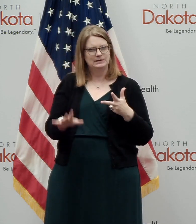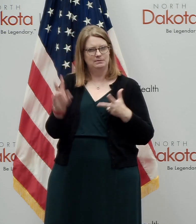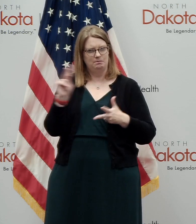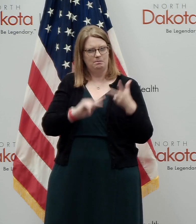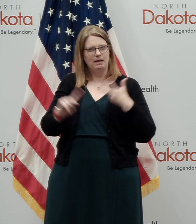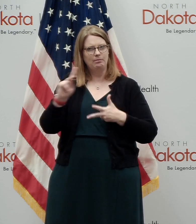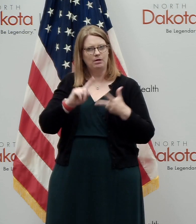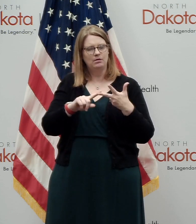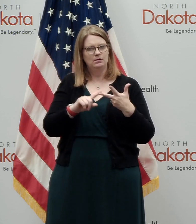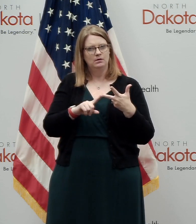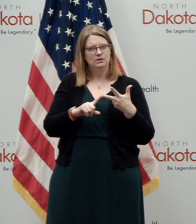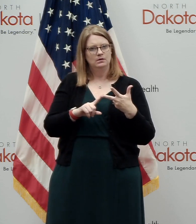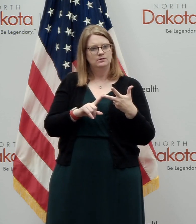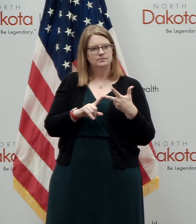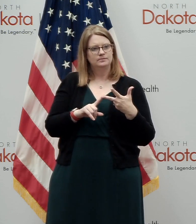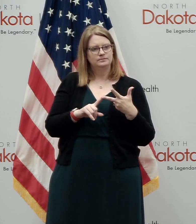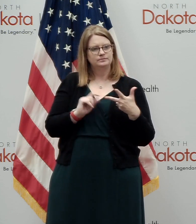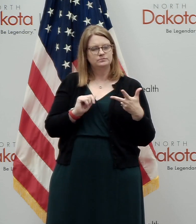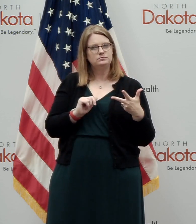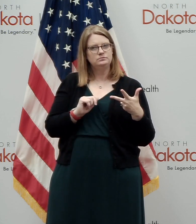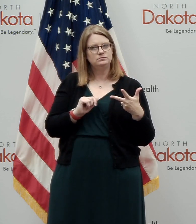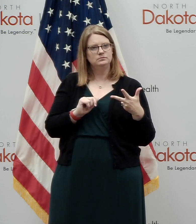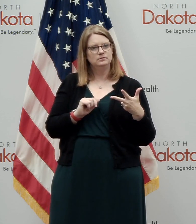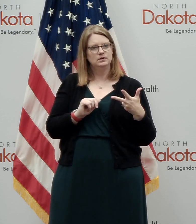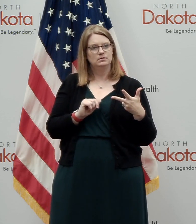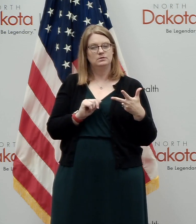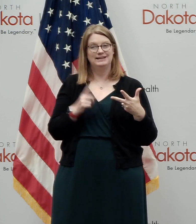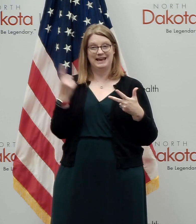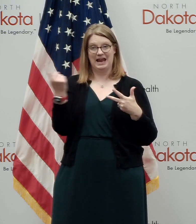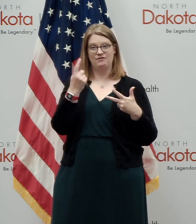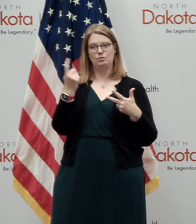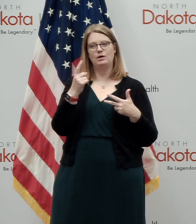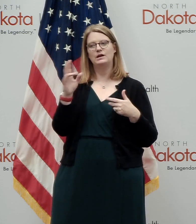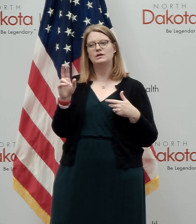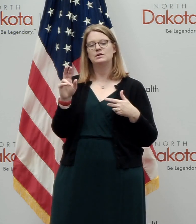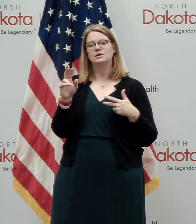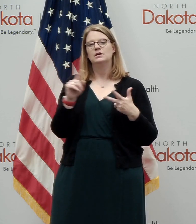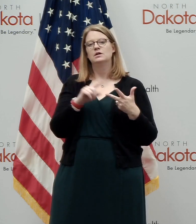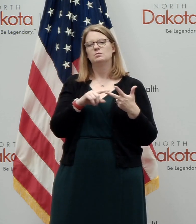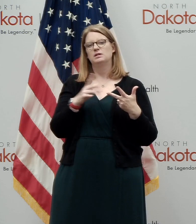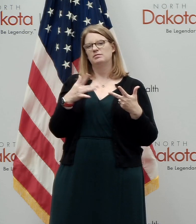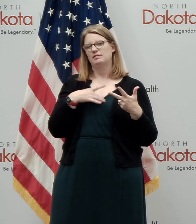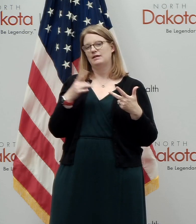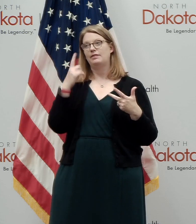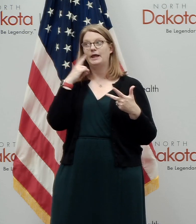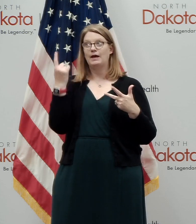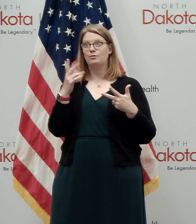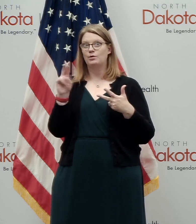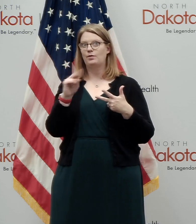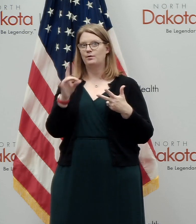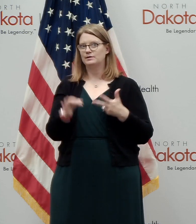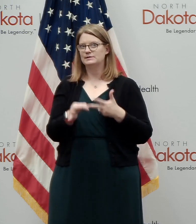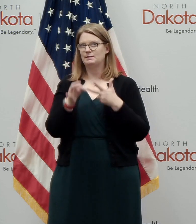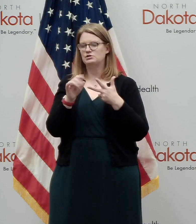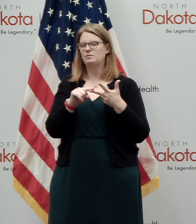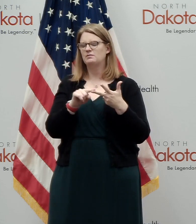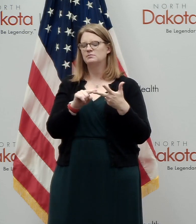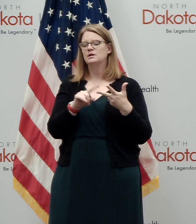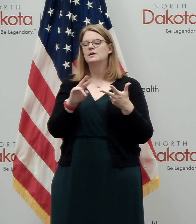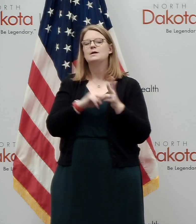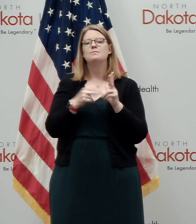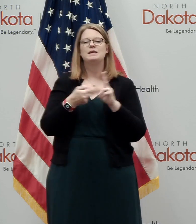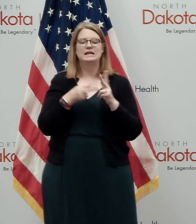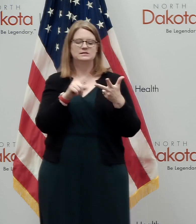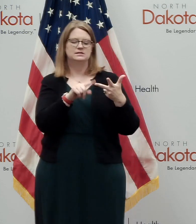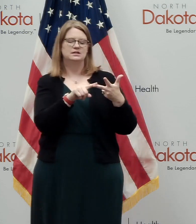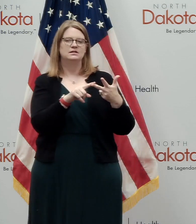were tested. And we like to think, of course, everybody in North Dakota is unique. But what we mean by that is that the, the, if someone